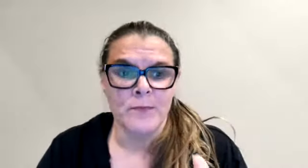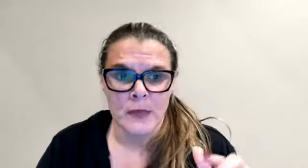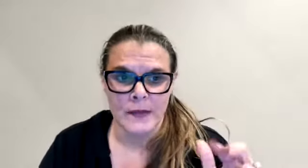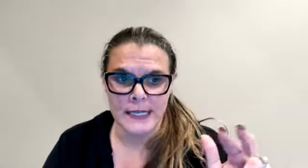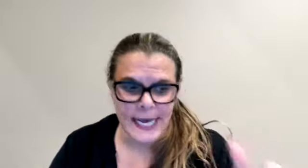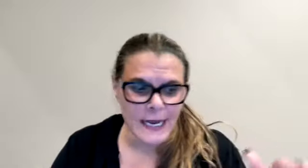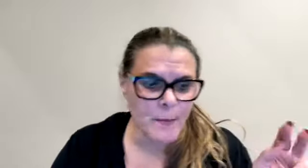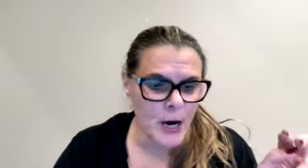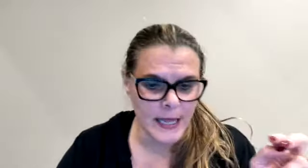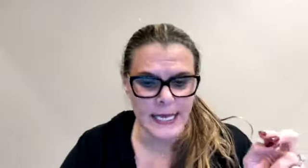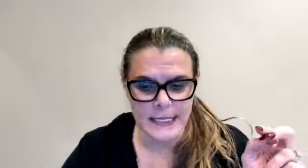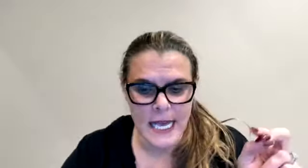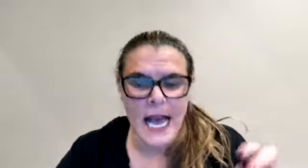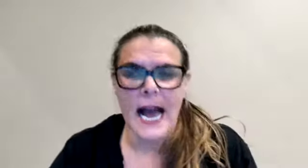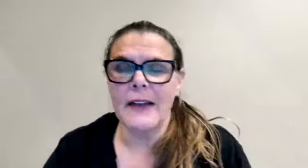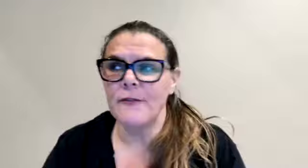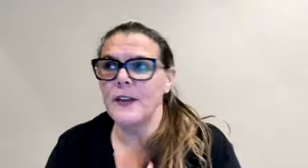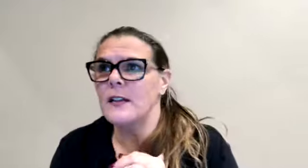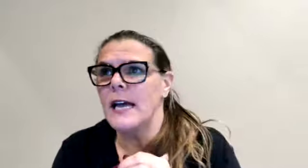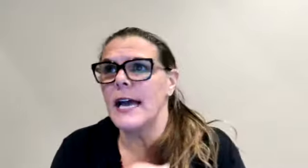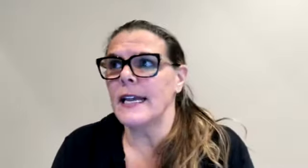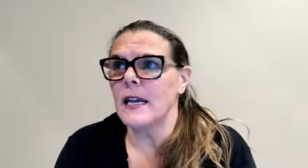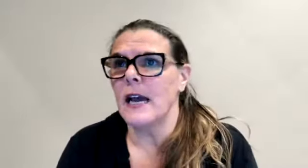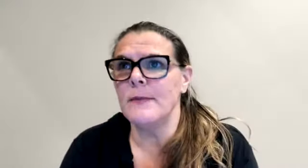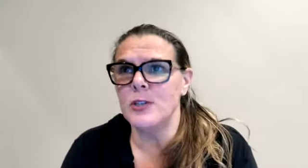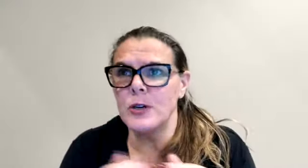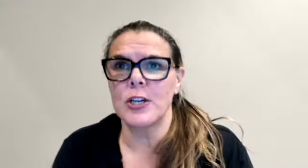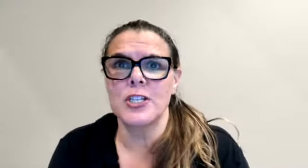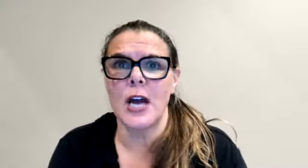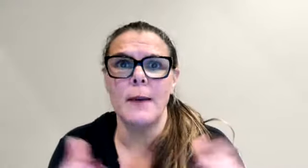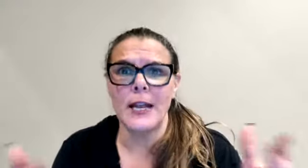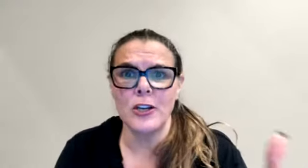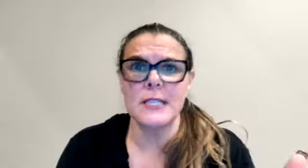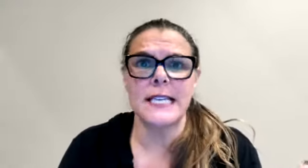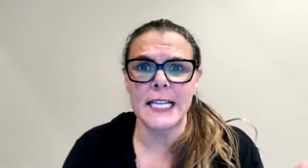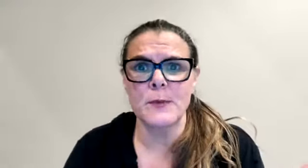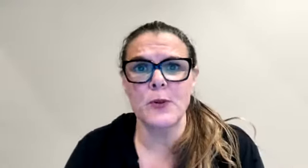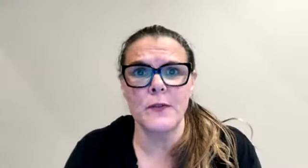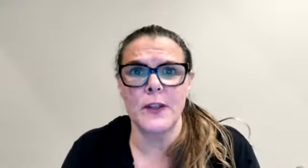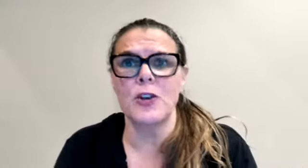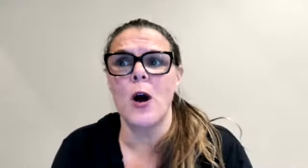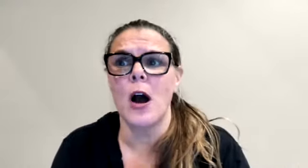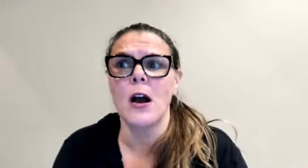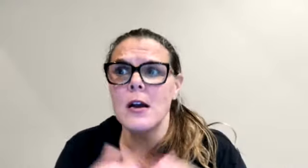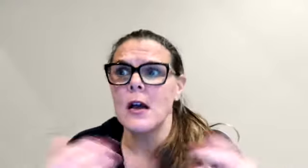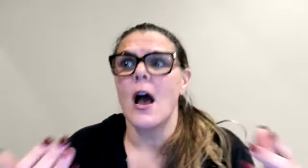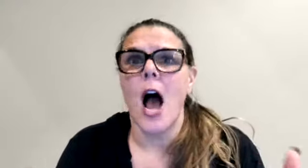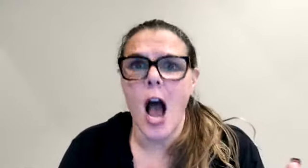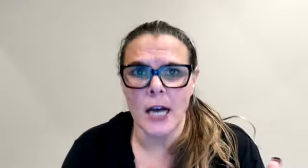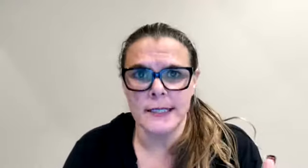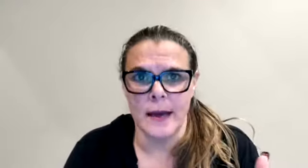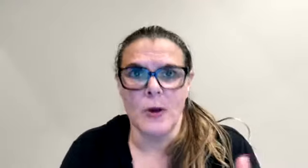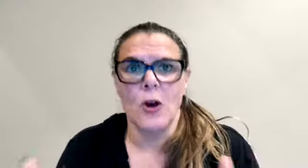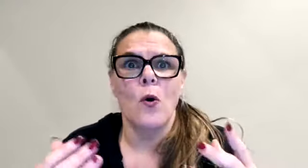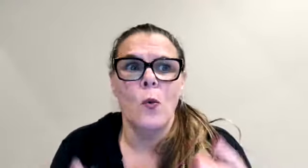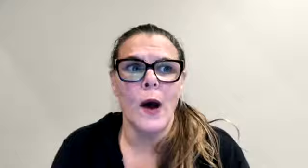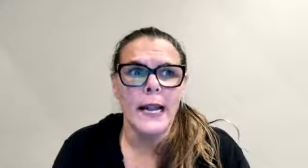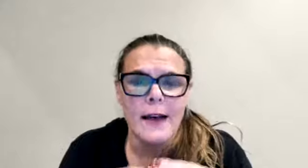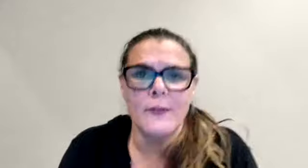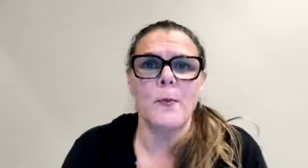The second part of that is I feel like I'm doing a good job and your stats prove that you are awesome. What have you